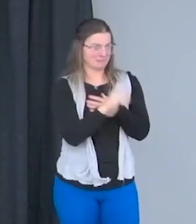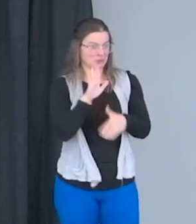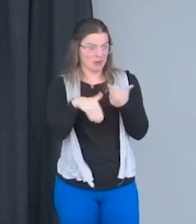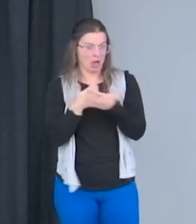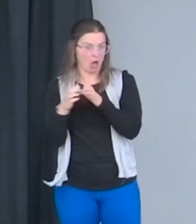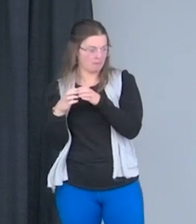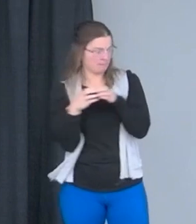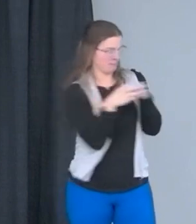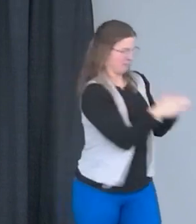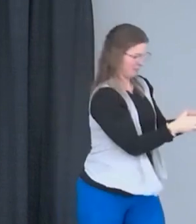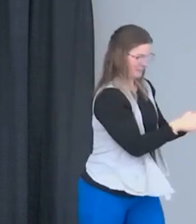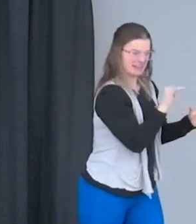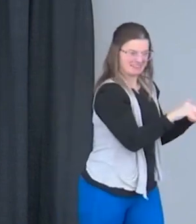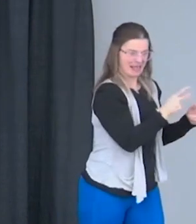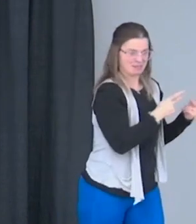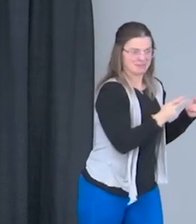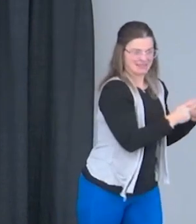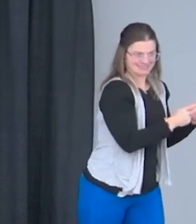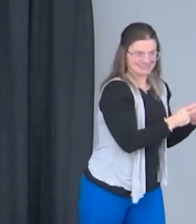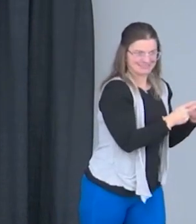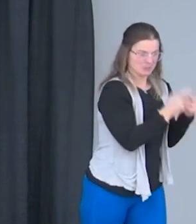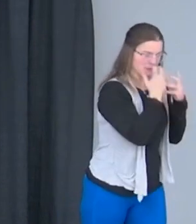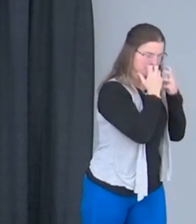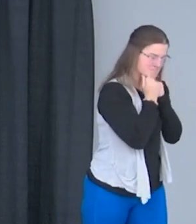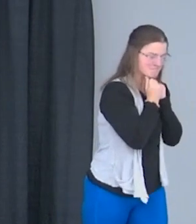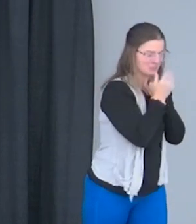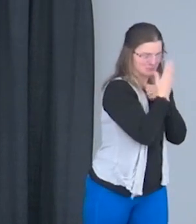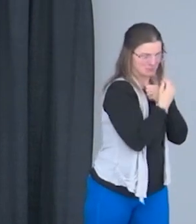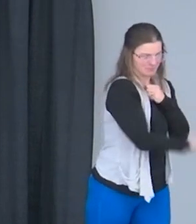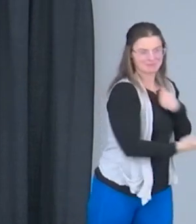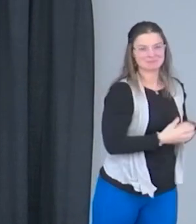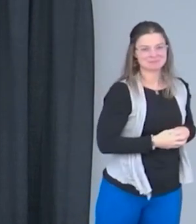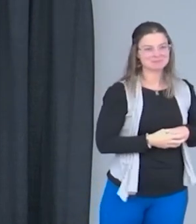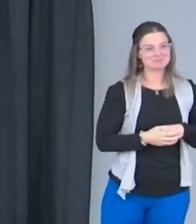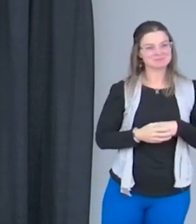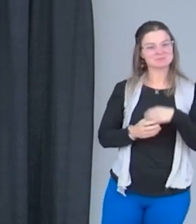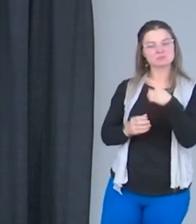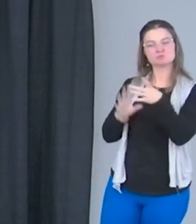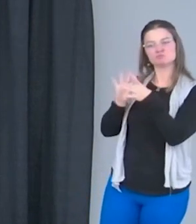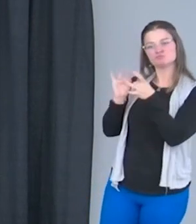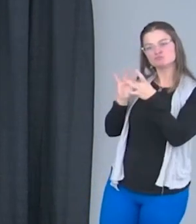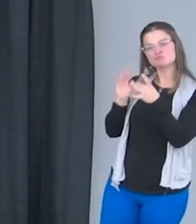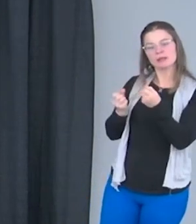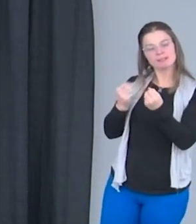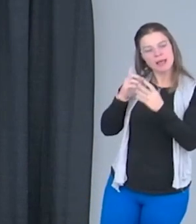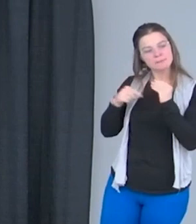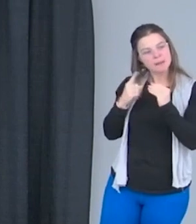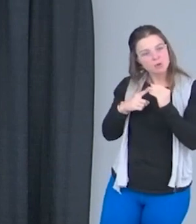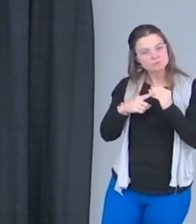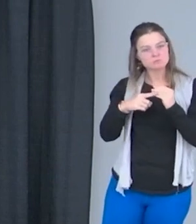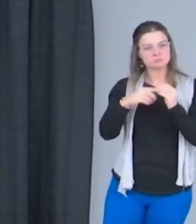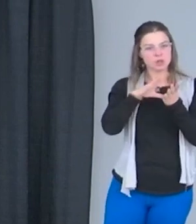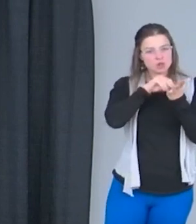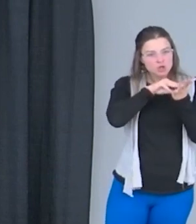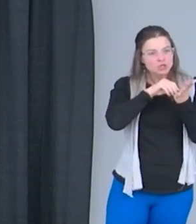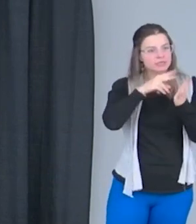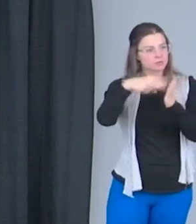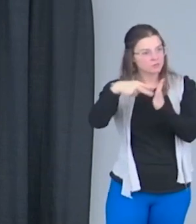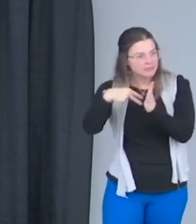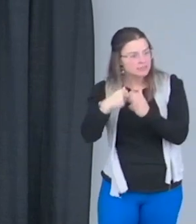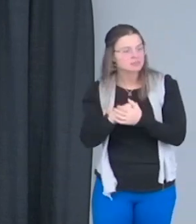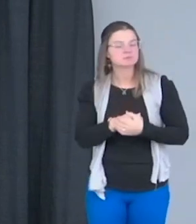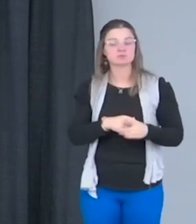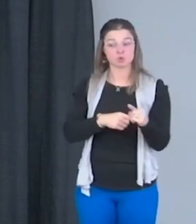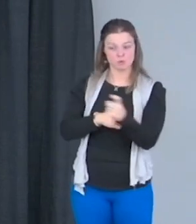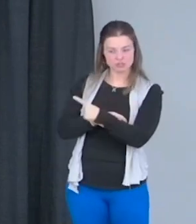life offers. Nice. So, you talk a lot about learning and reading. One of the questions is, what